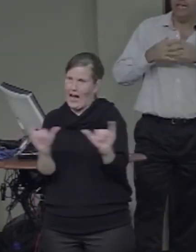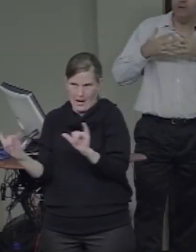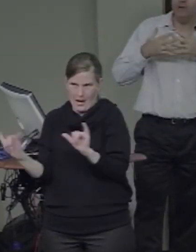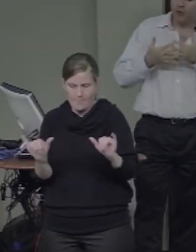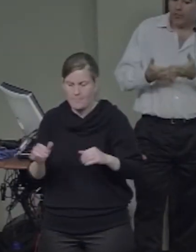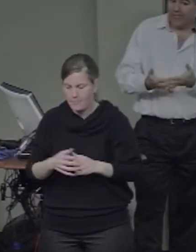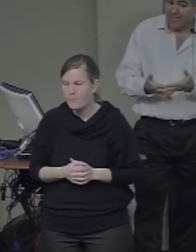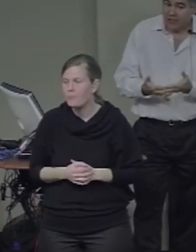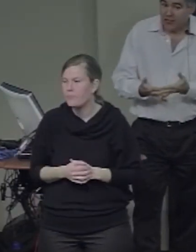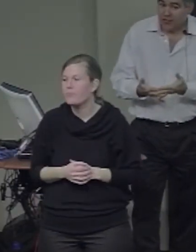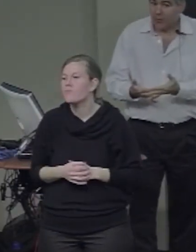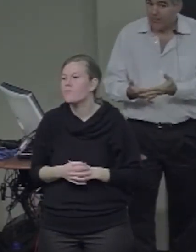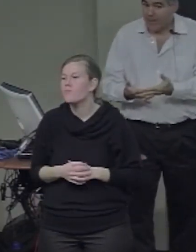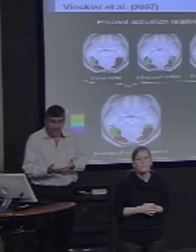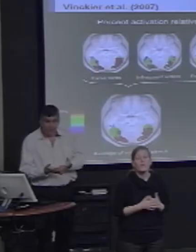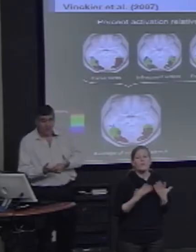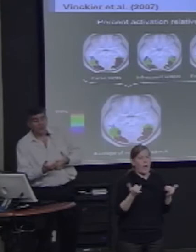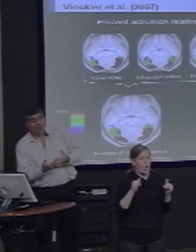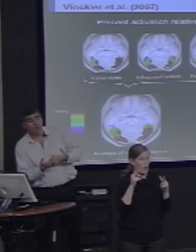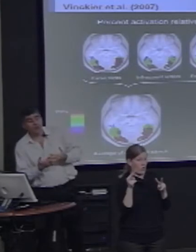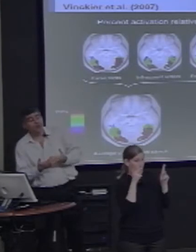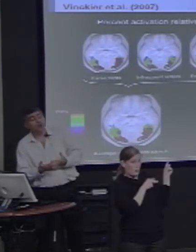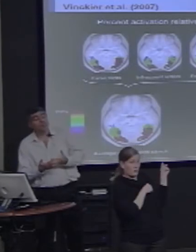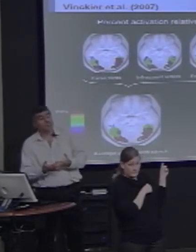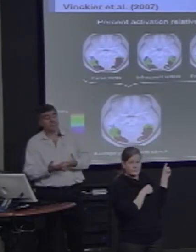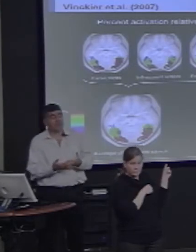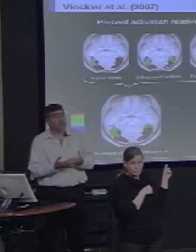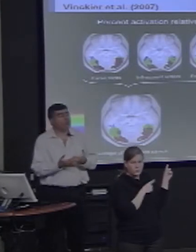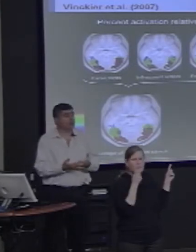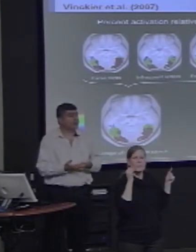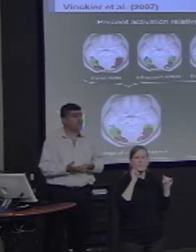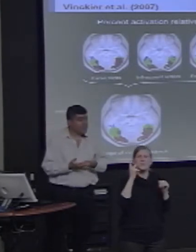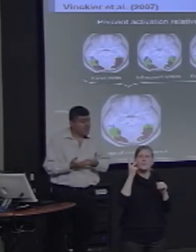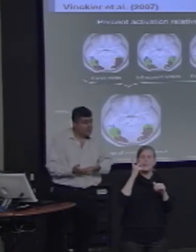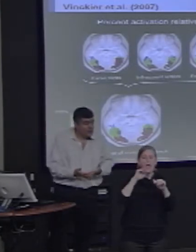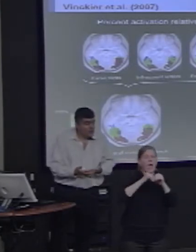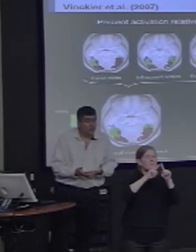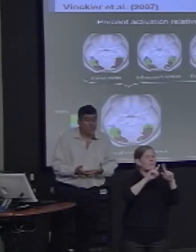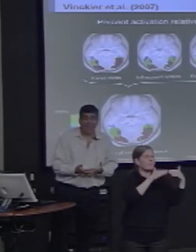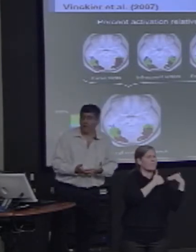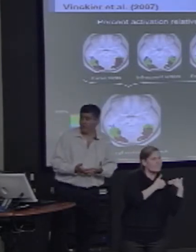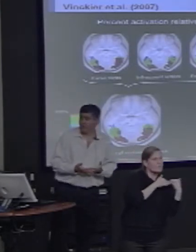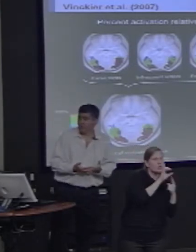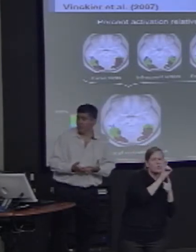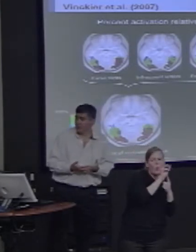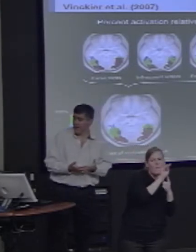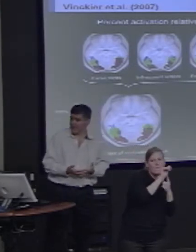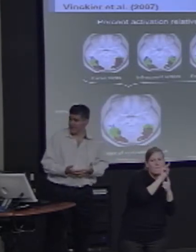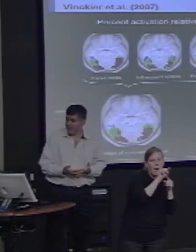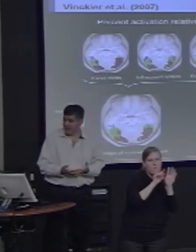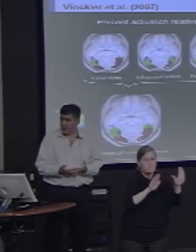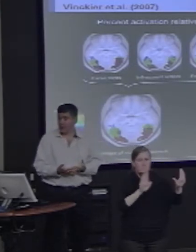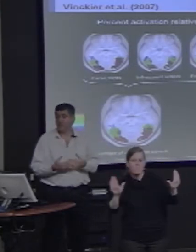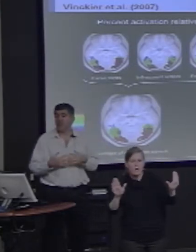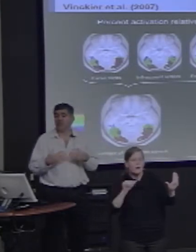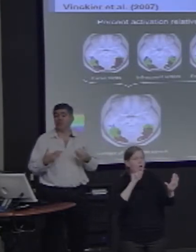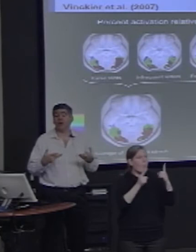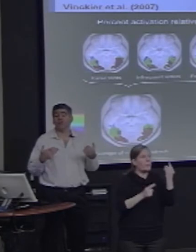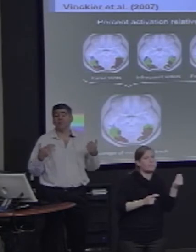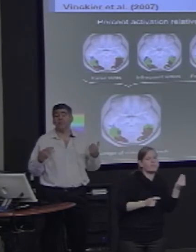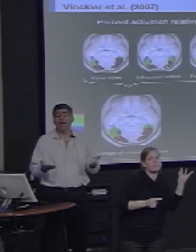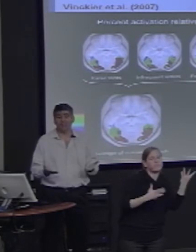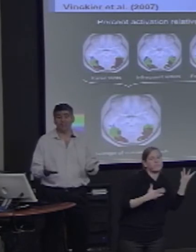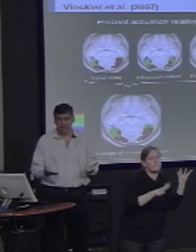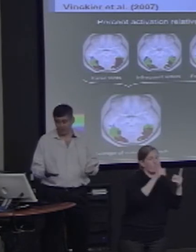If you look in each of these domains, you don't see purely unilateral activation. You see